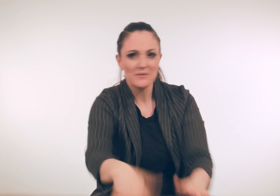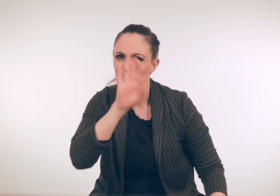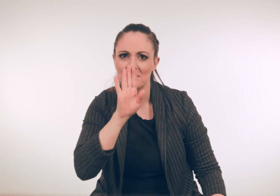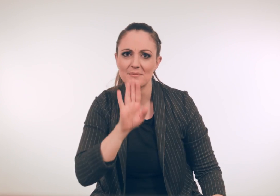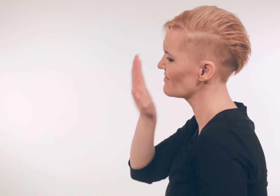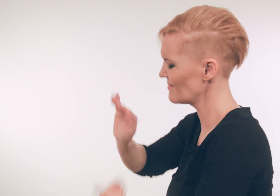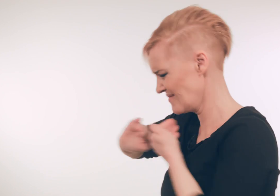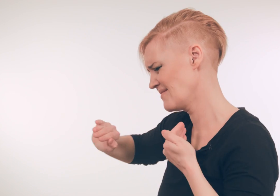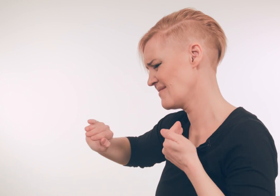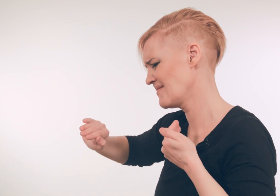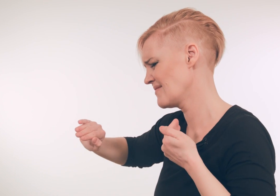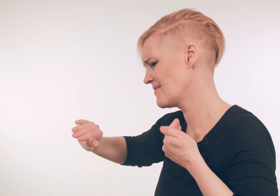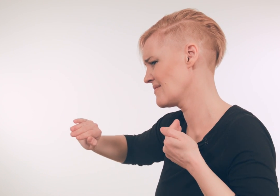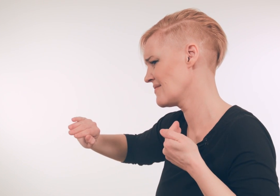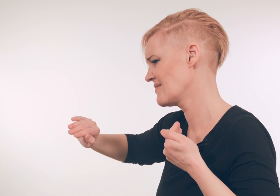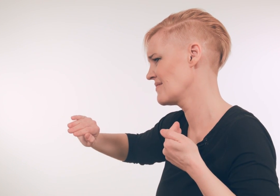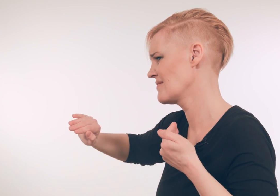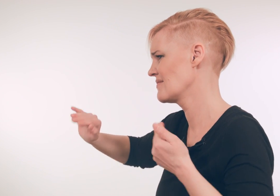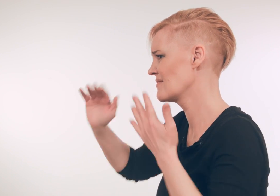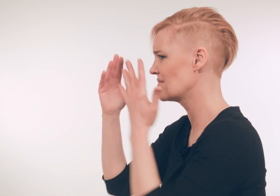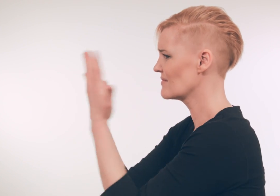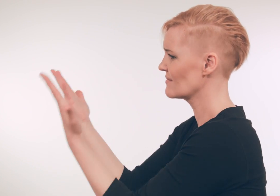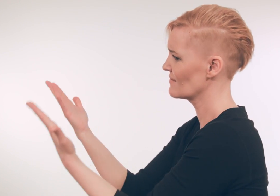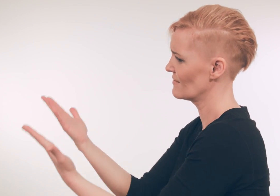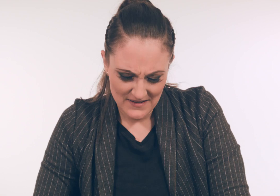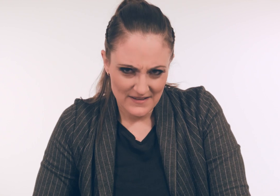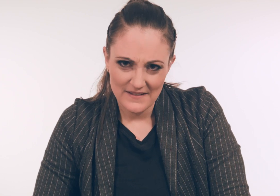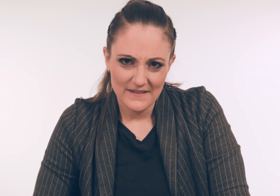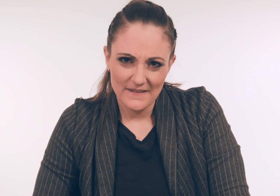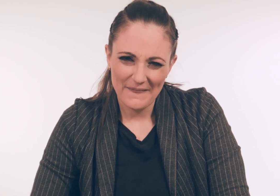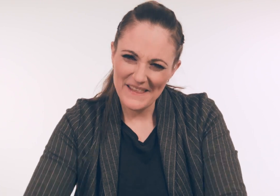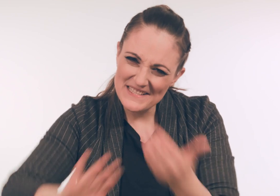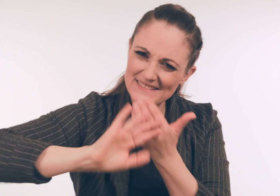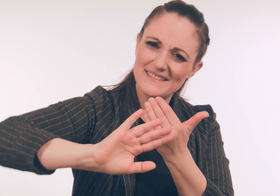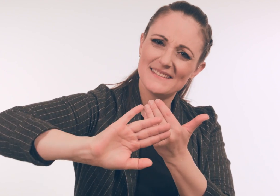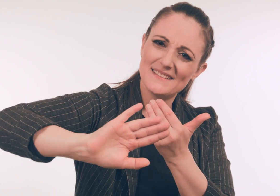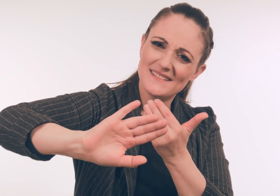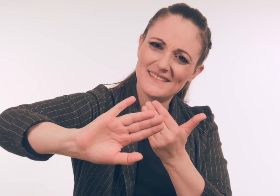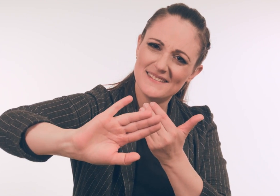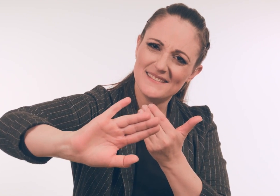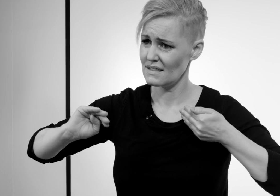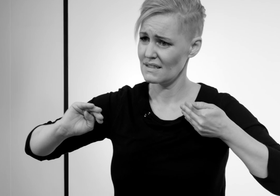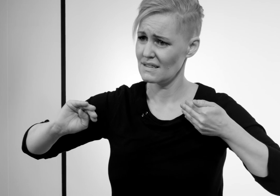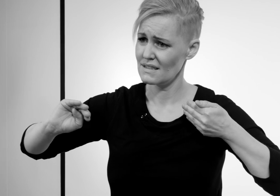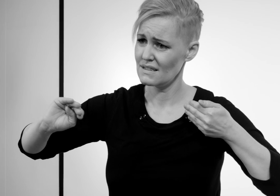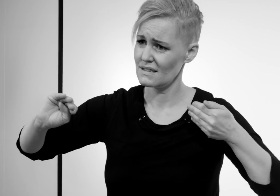But you don't understand I can't leave you, baby I can't leave you,